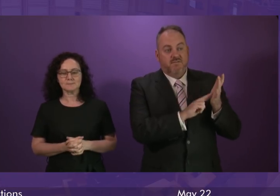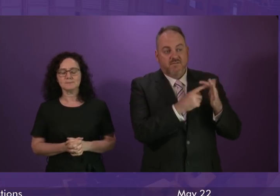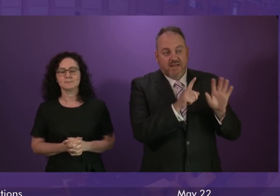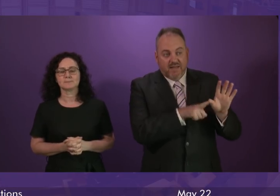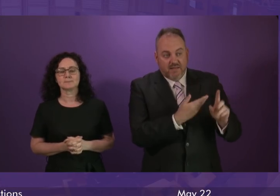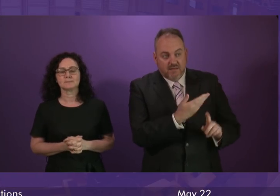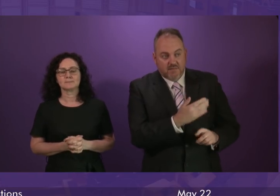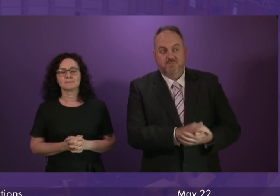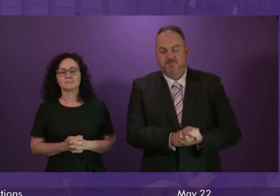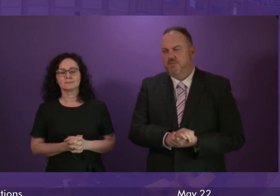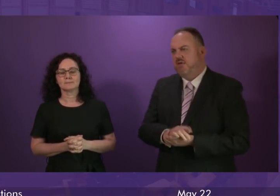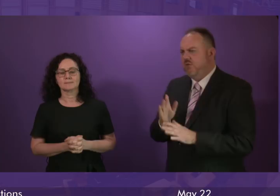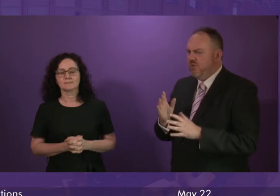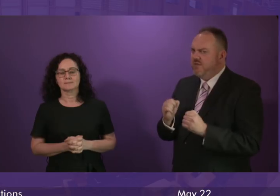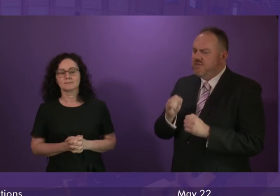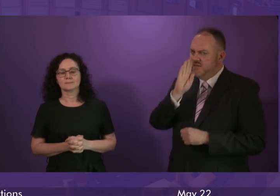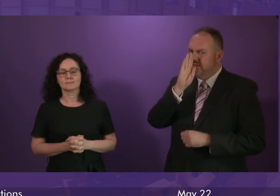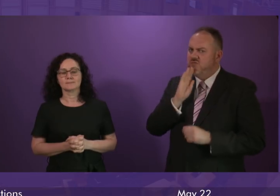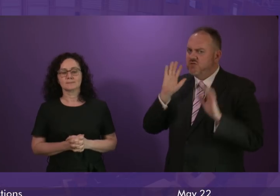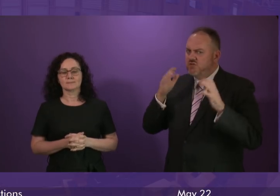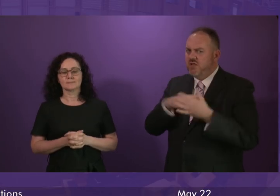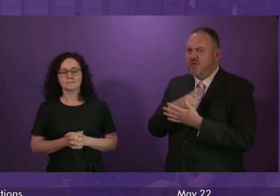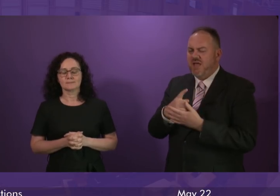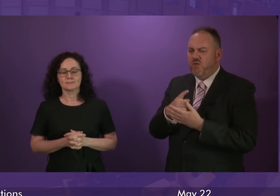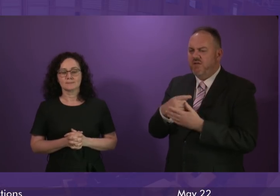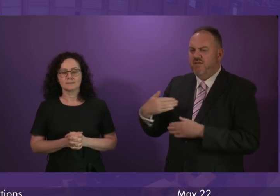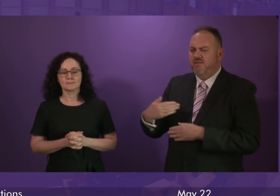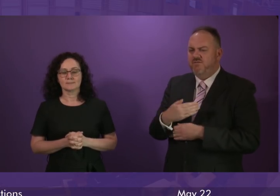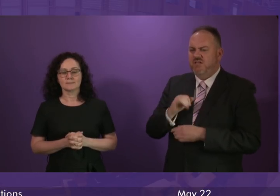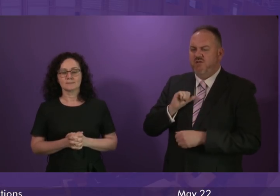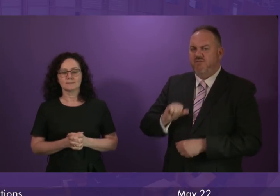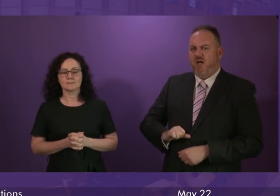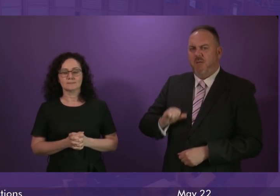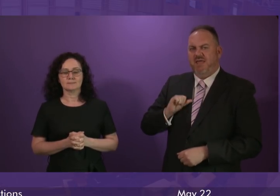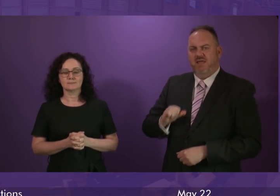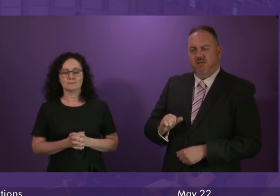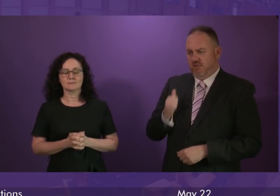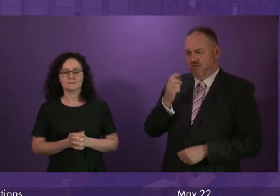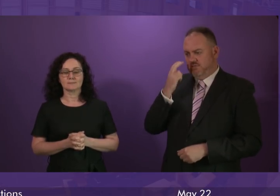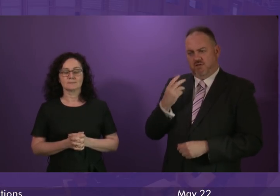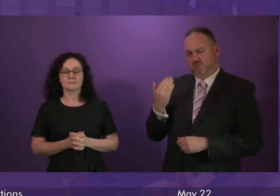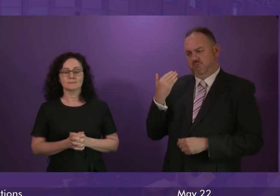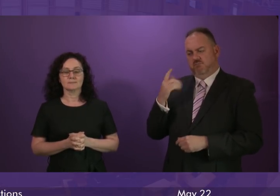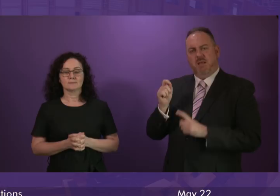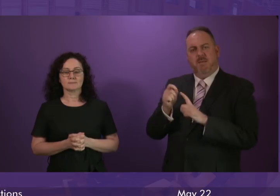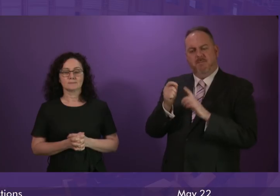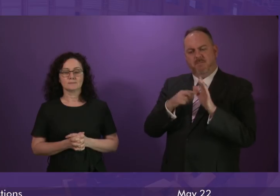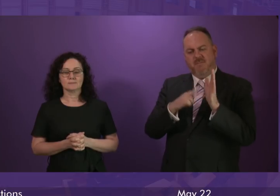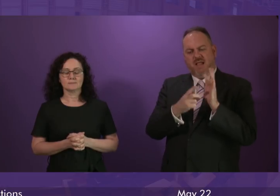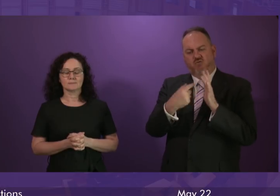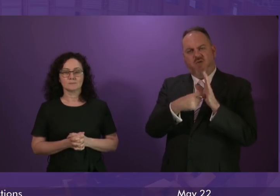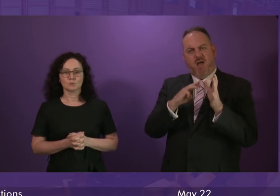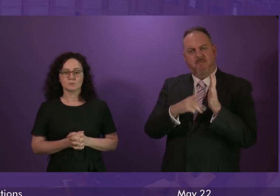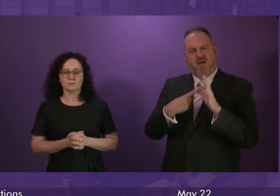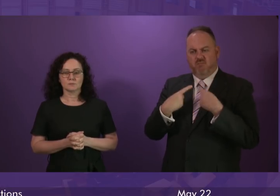The serious public concerns about Scotland's fish farming industry, as highlighted by the Panorama programme the other night, and does the First Minister share the